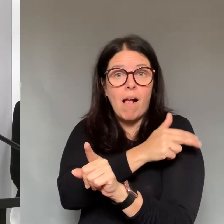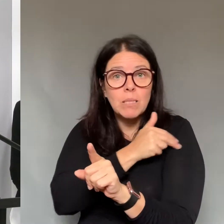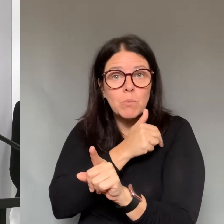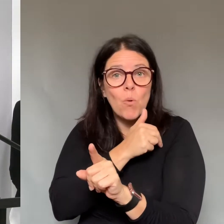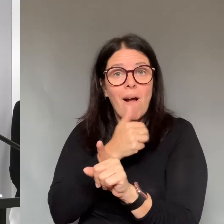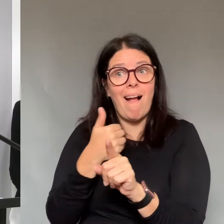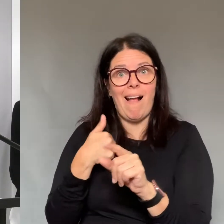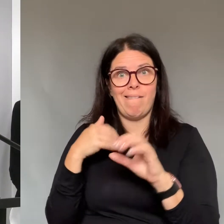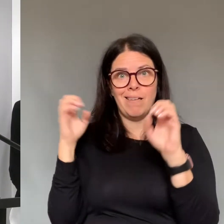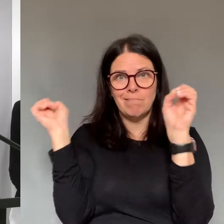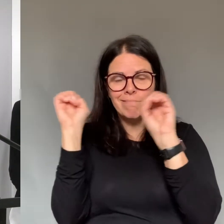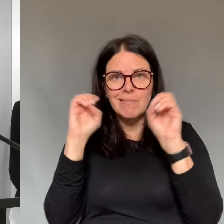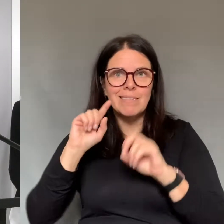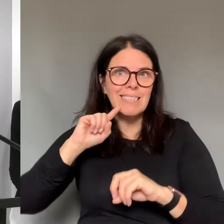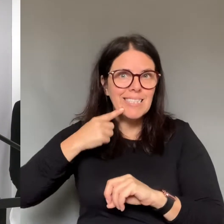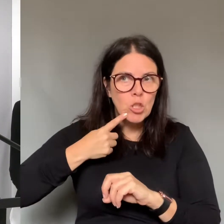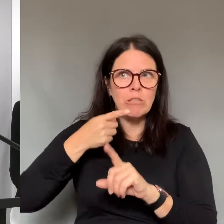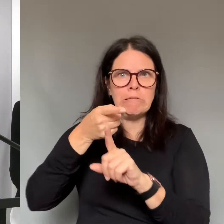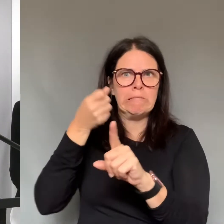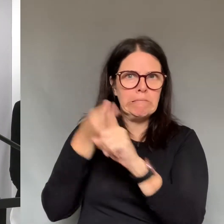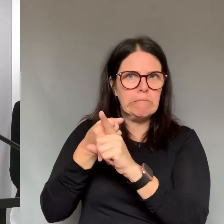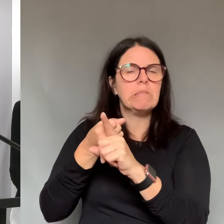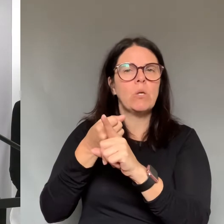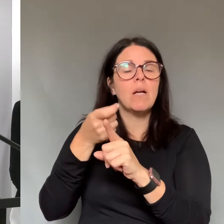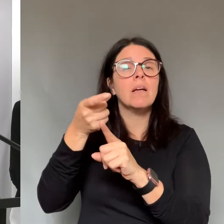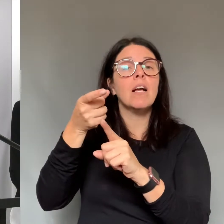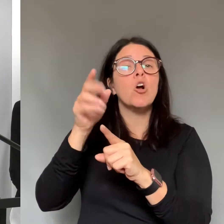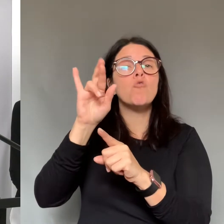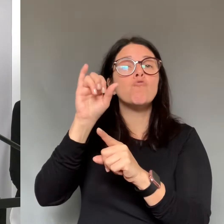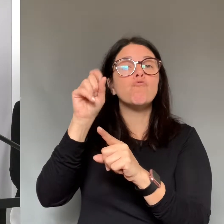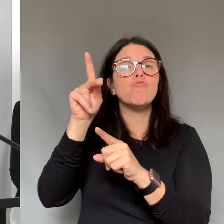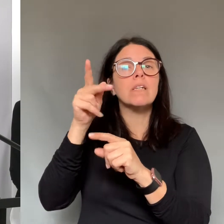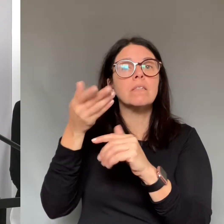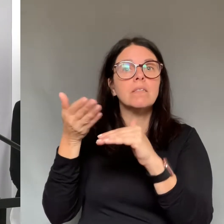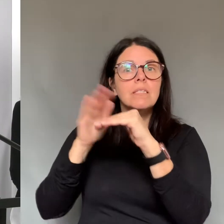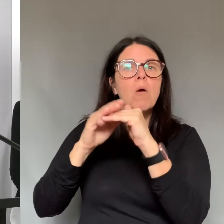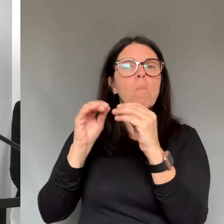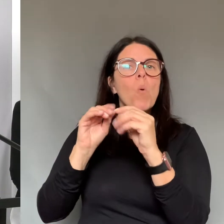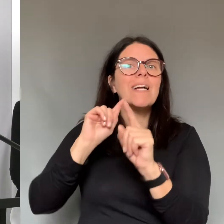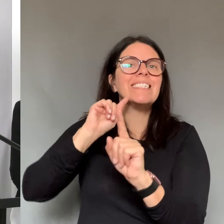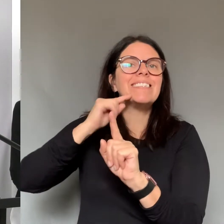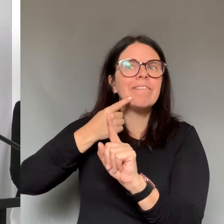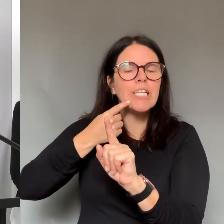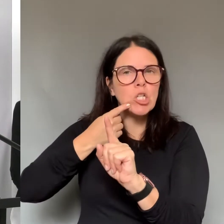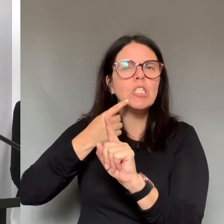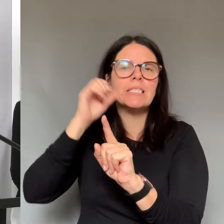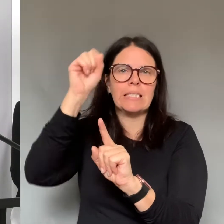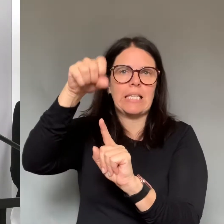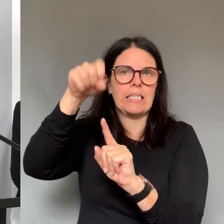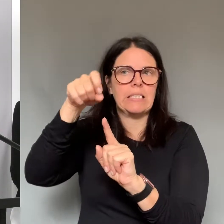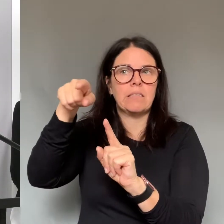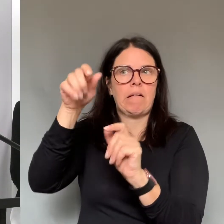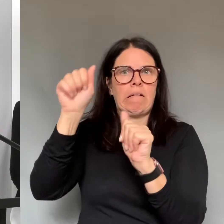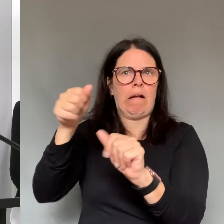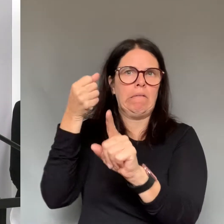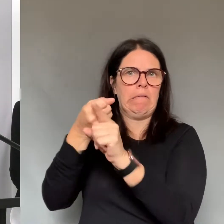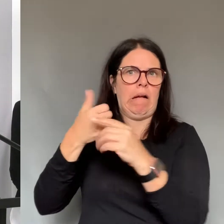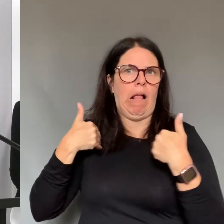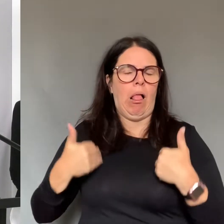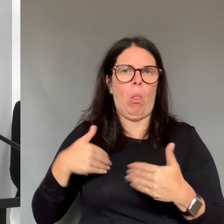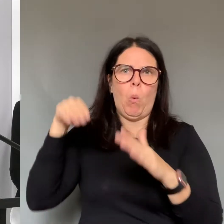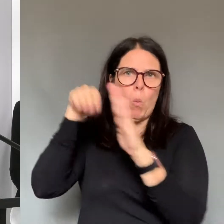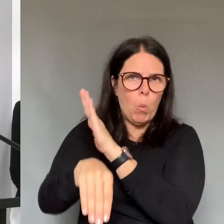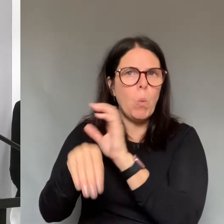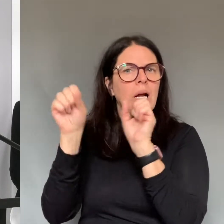Just as a follow-up, yesterday we heard that there were 50 possible cases being treated in hospital. I'm wondering if that